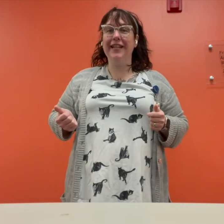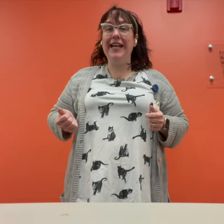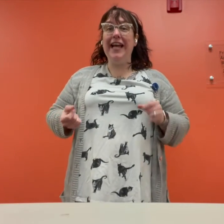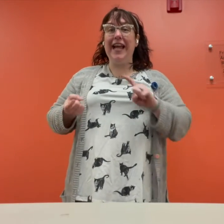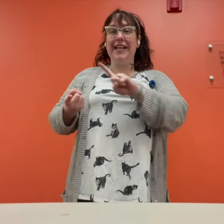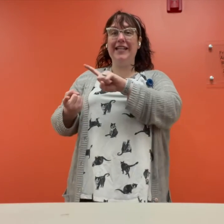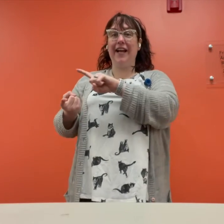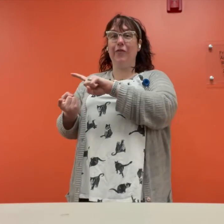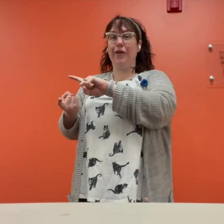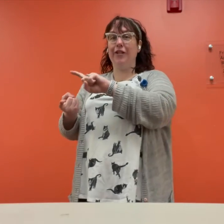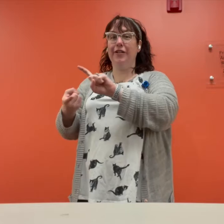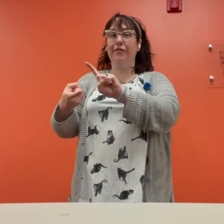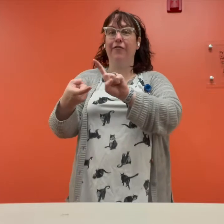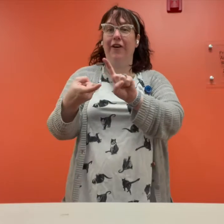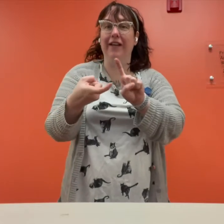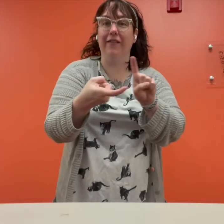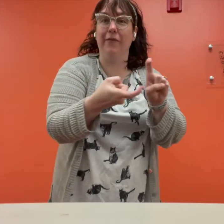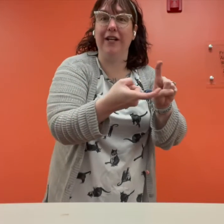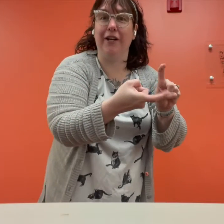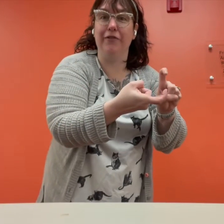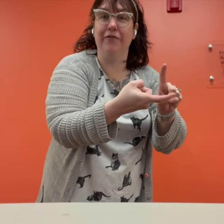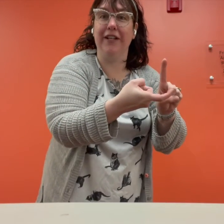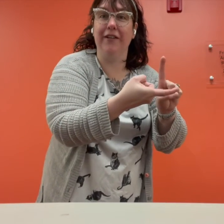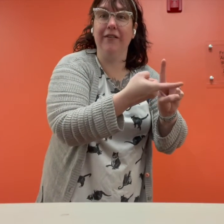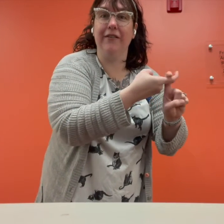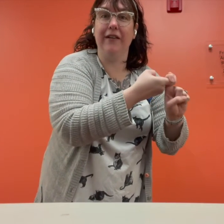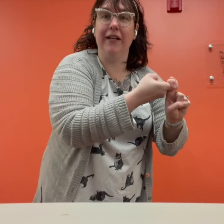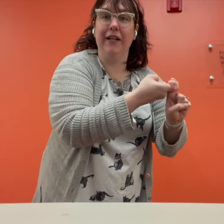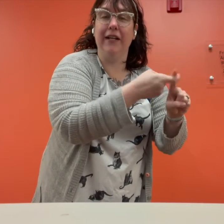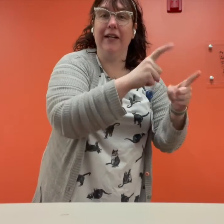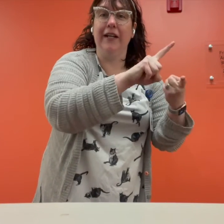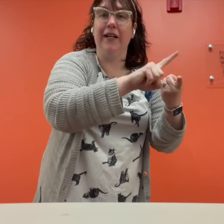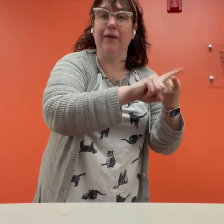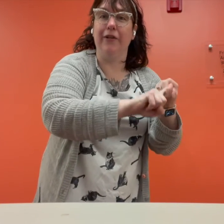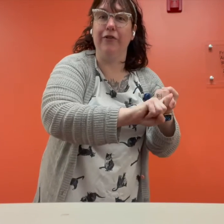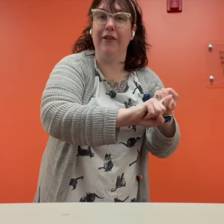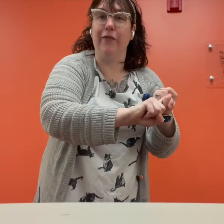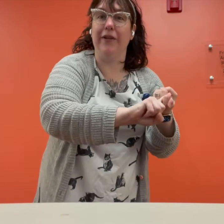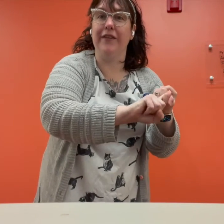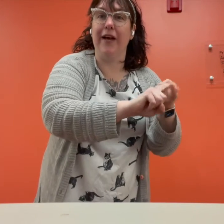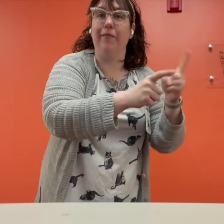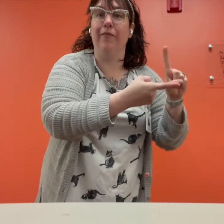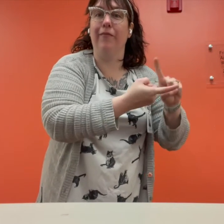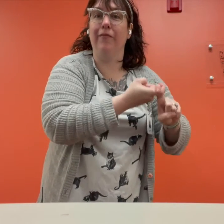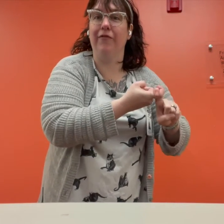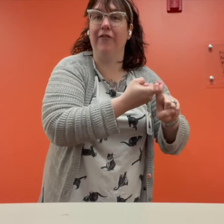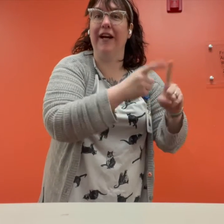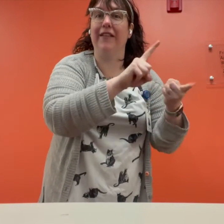And next we're going to learn friends. We take our two fingers, we do this one time. Friends.